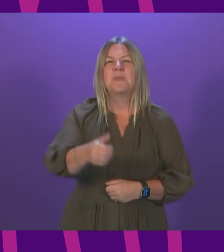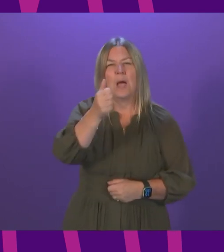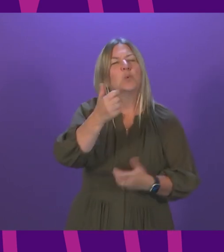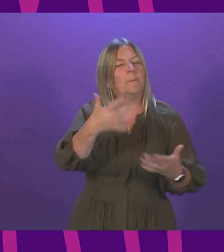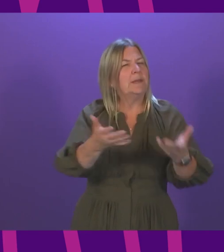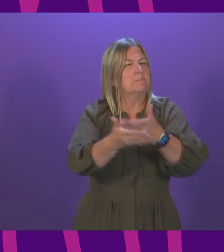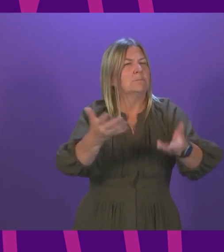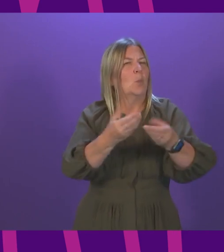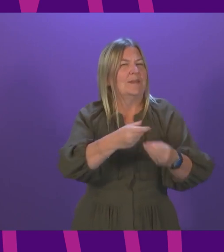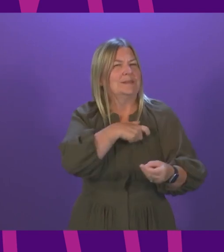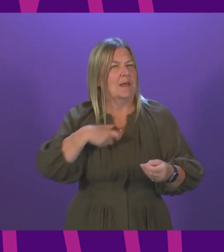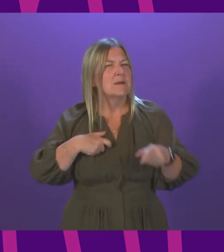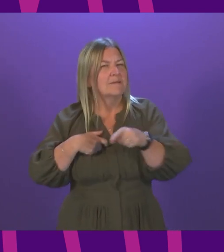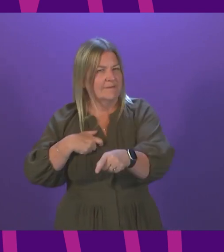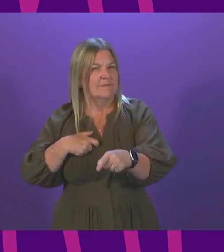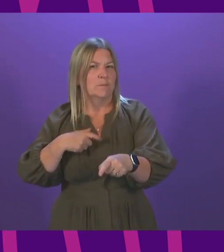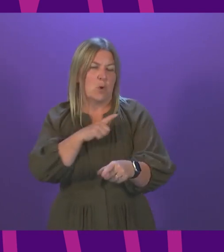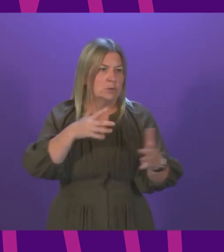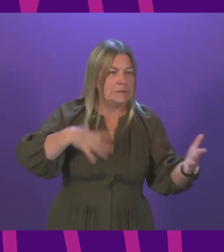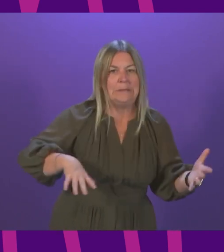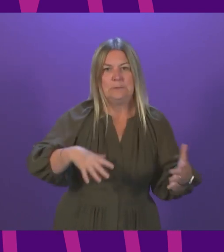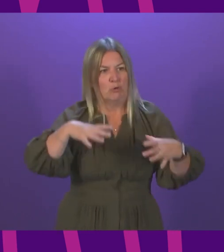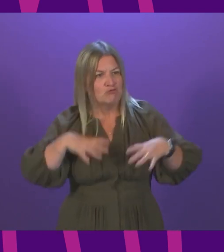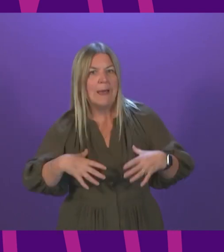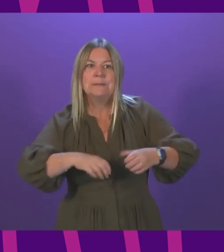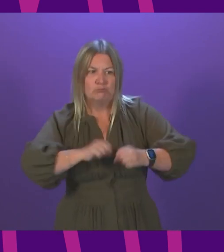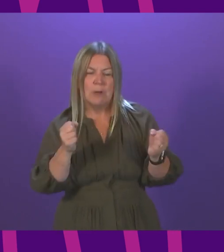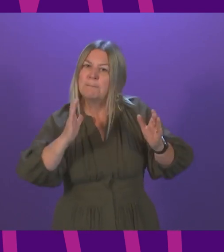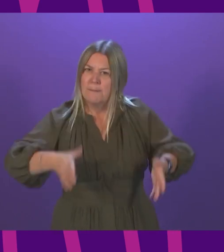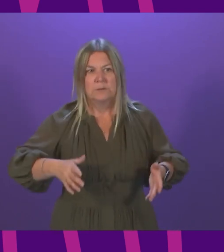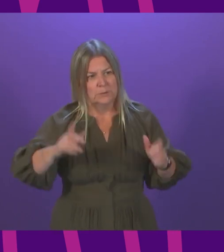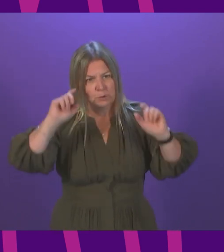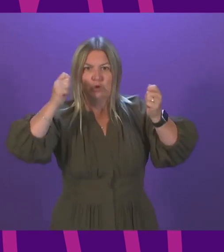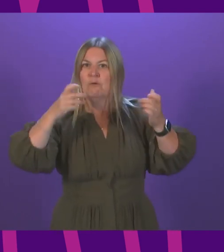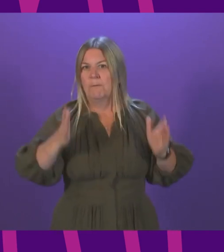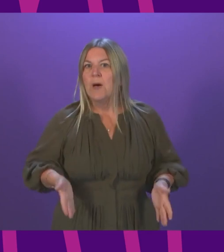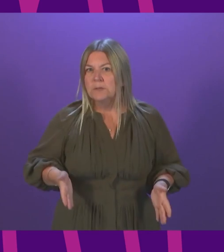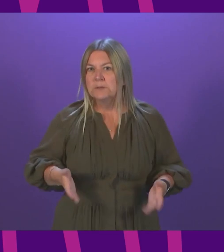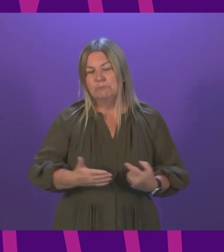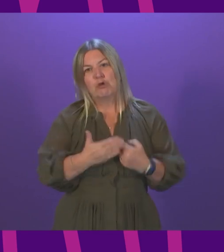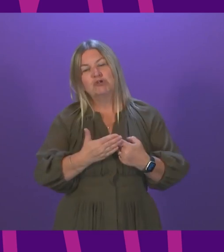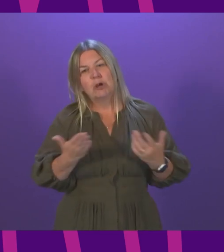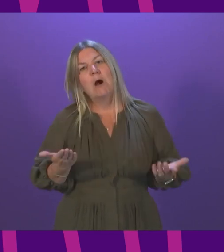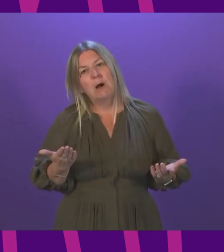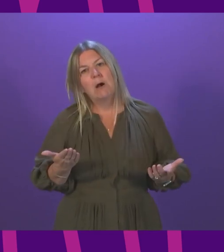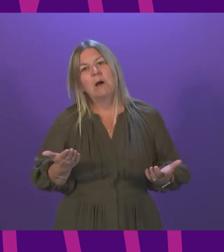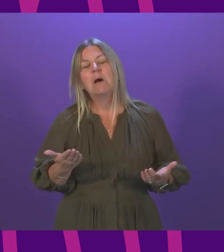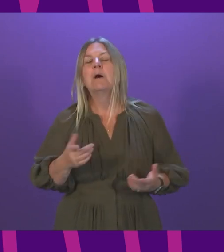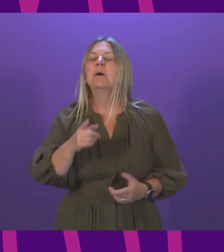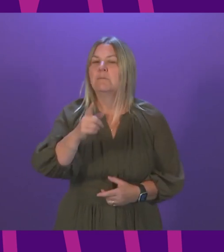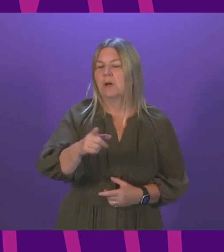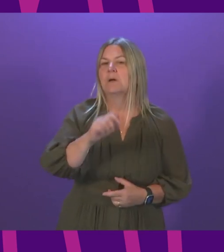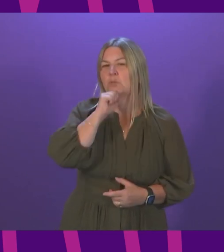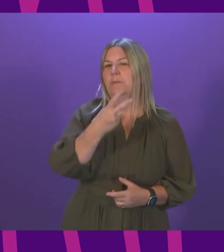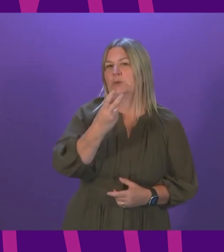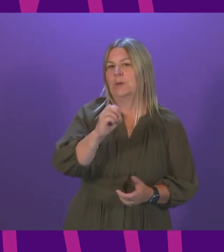union partners about having a rest-break action plan in place as quickly as possible. I have outlined an immediate plan of action backed by up to